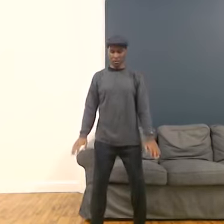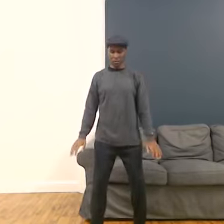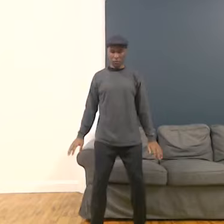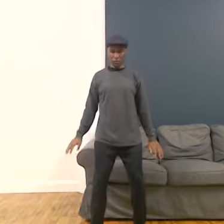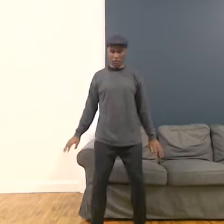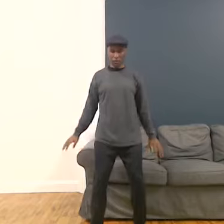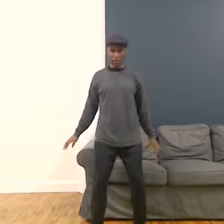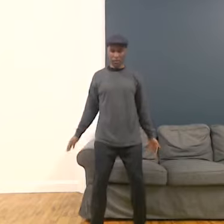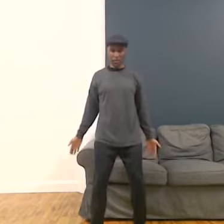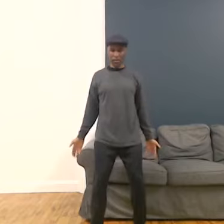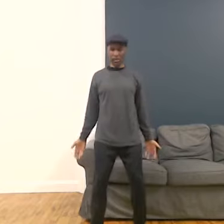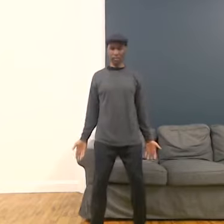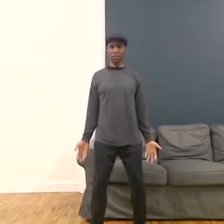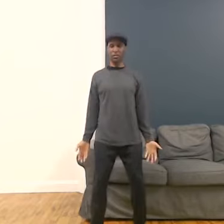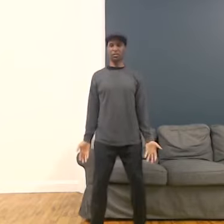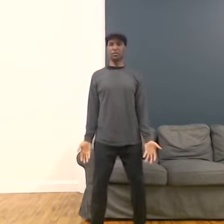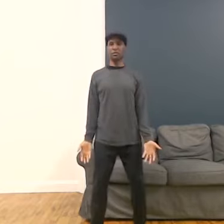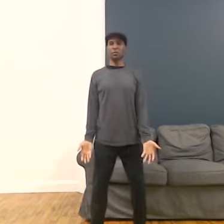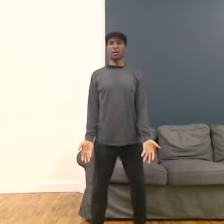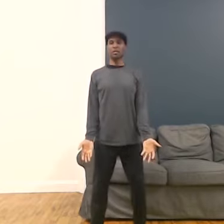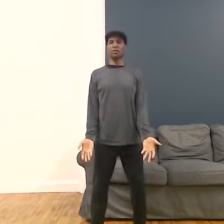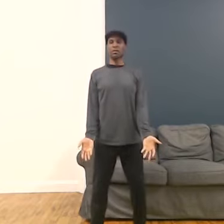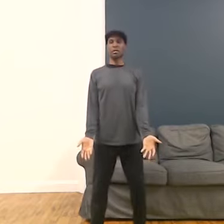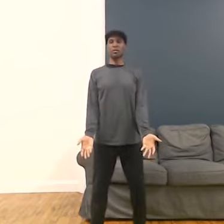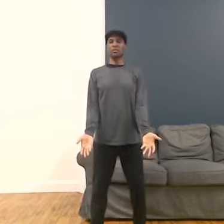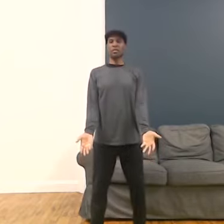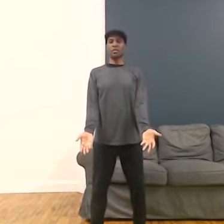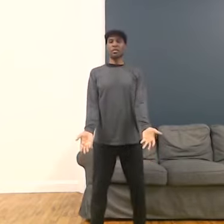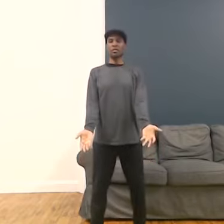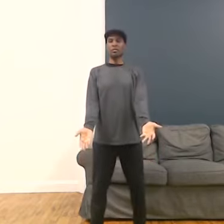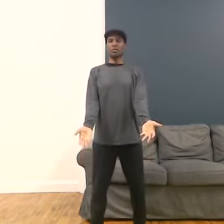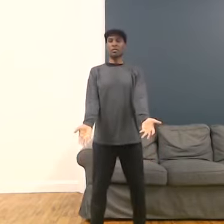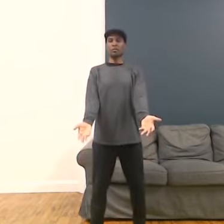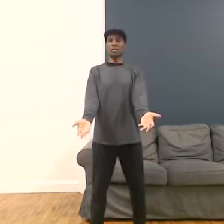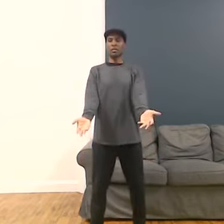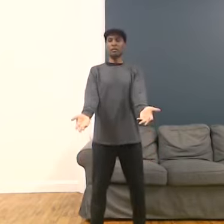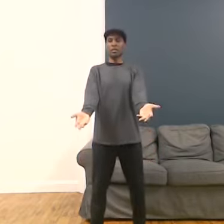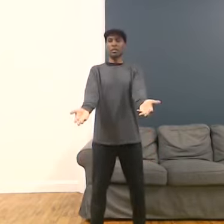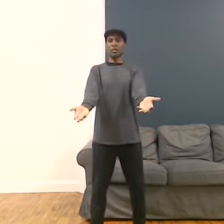So when you inhale the hands up, you're going to shift the weight while keeping the feet headed to the front of the feet.